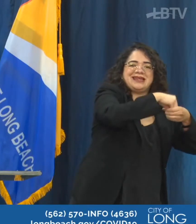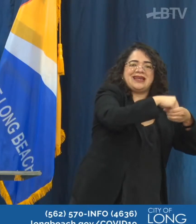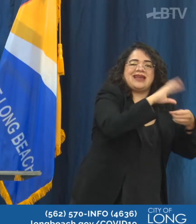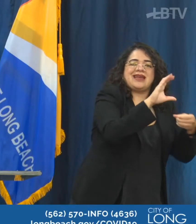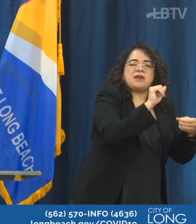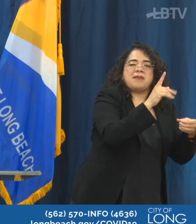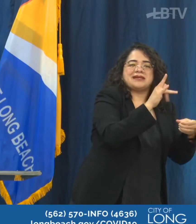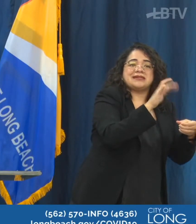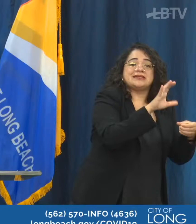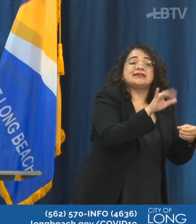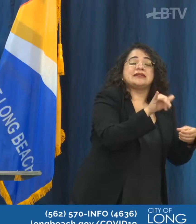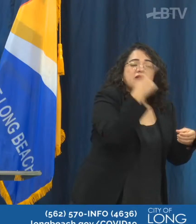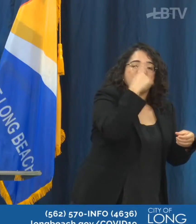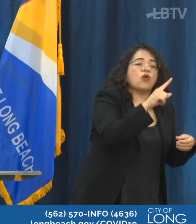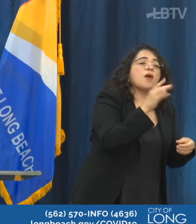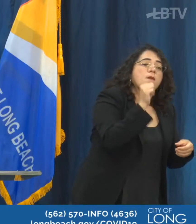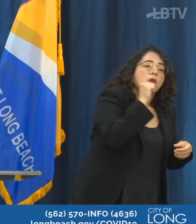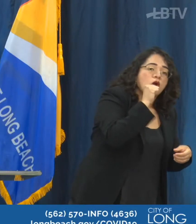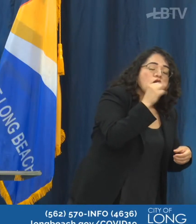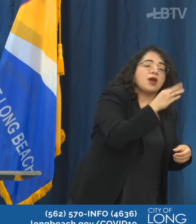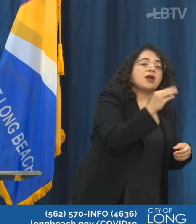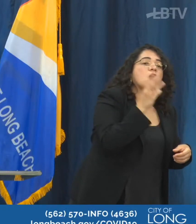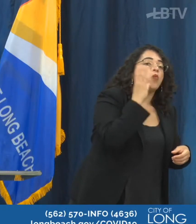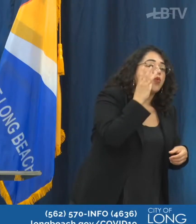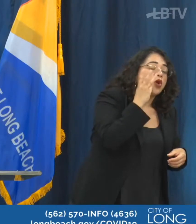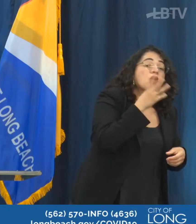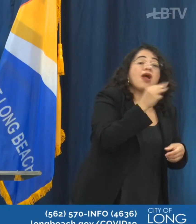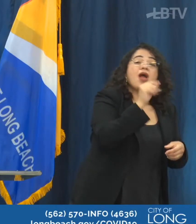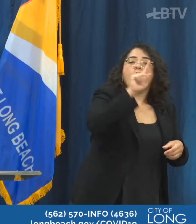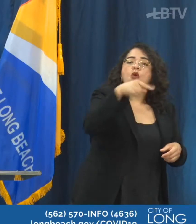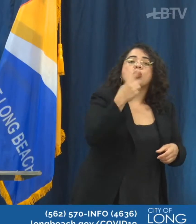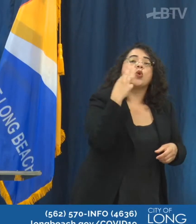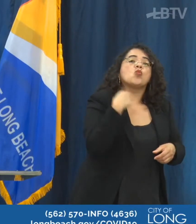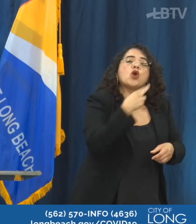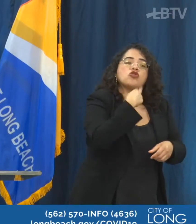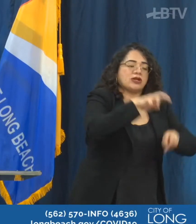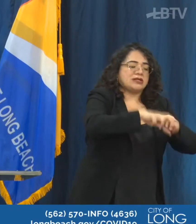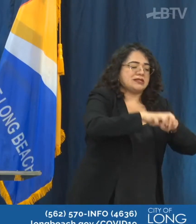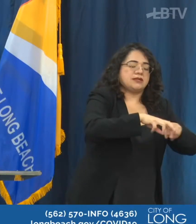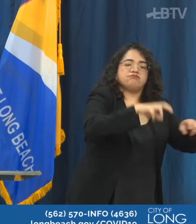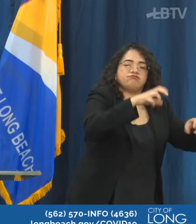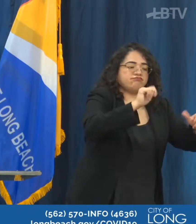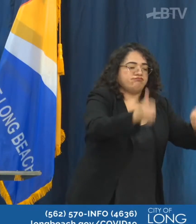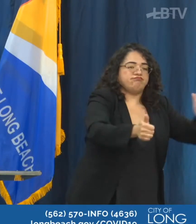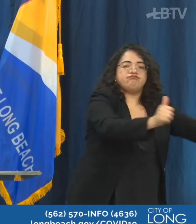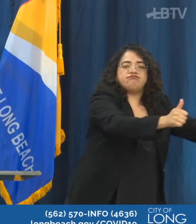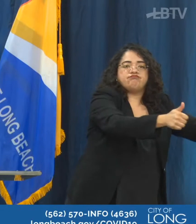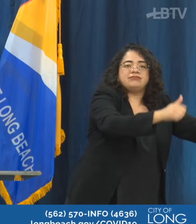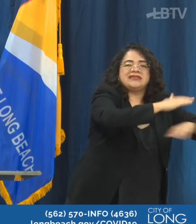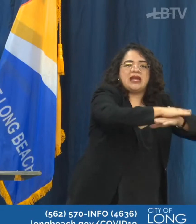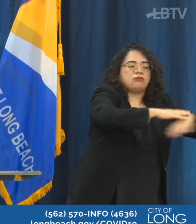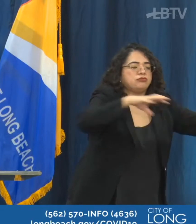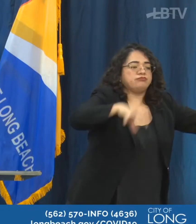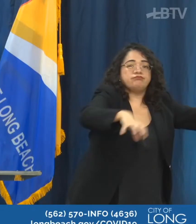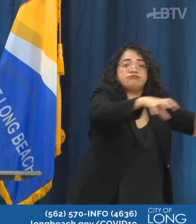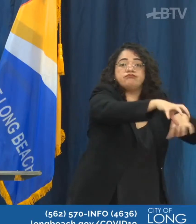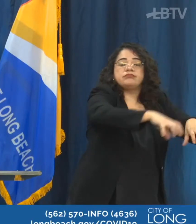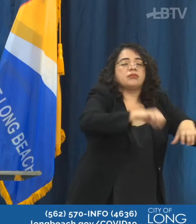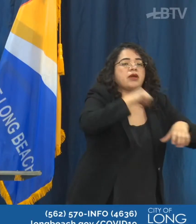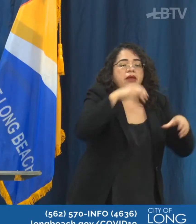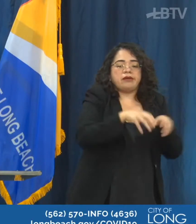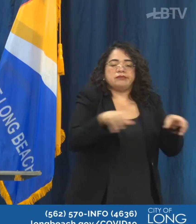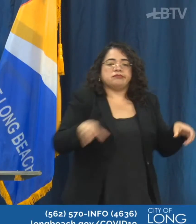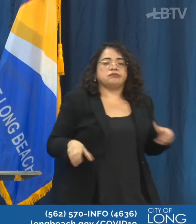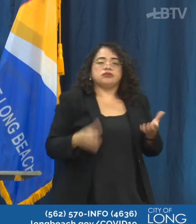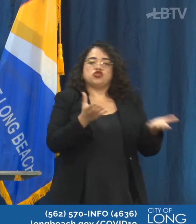no standing permitted restaurant style seating only. You know, we really we want to be able to support businesses that they're opening and we want to